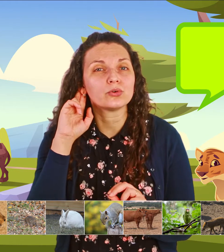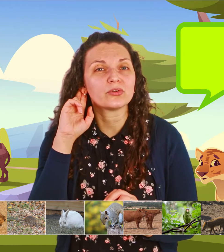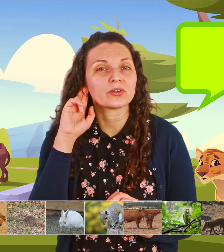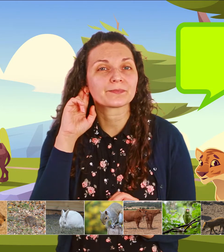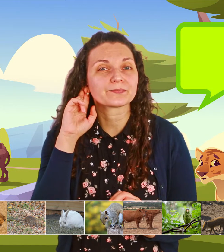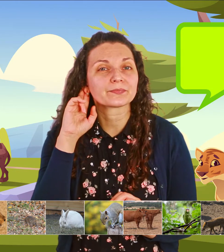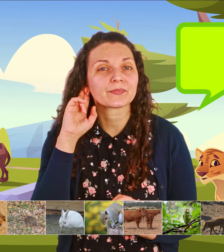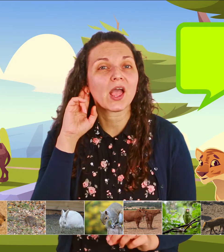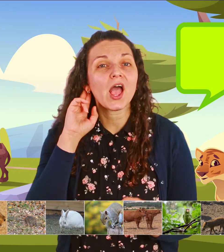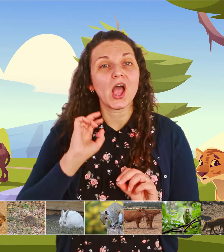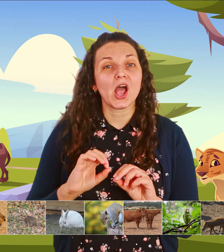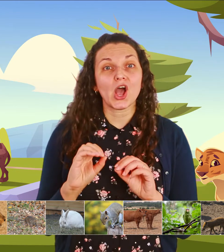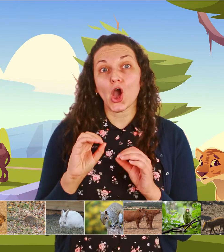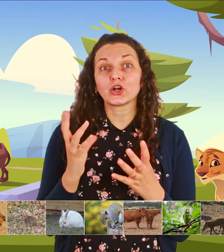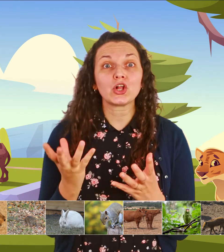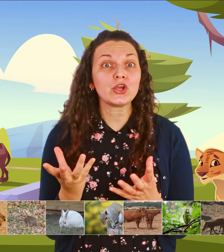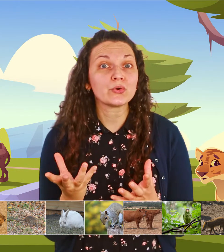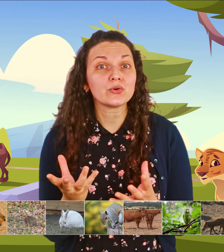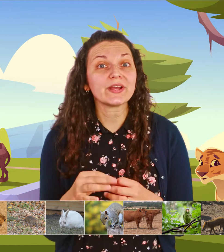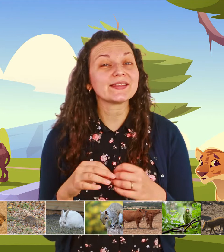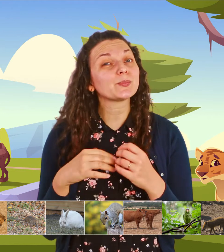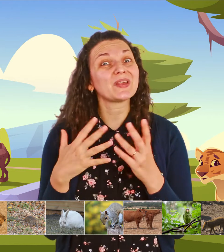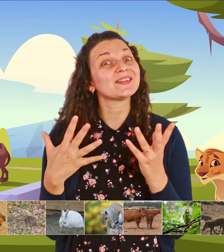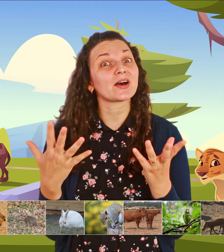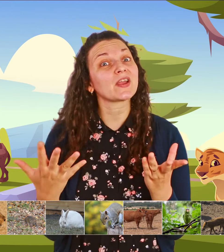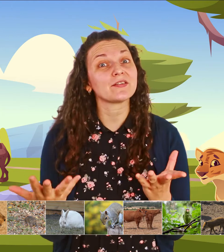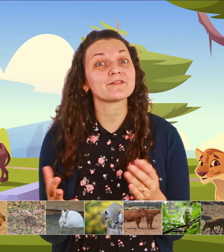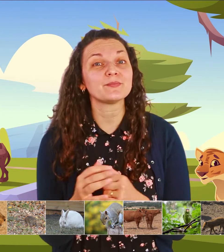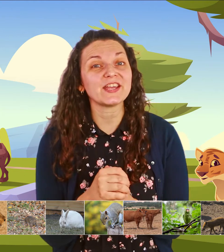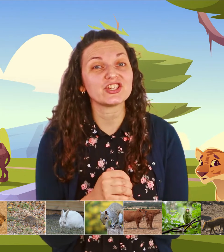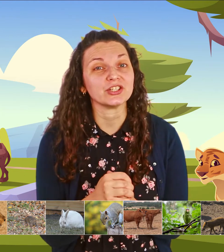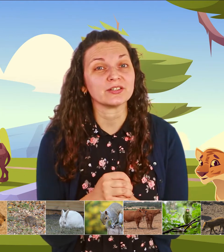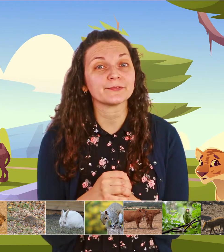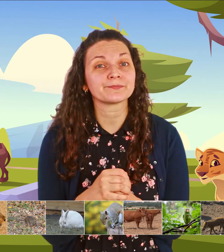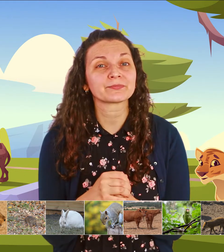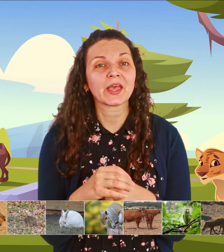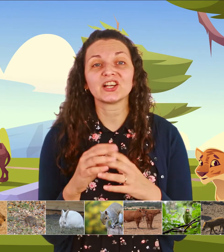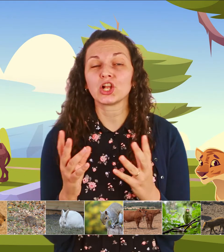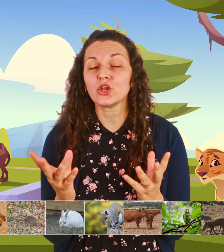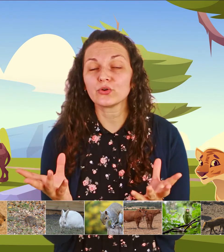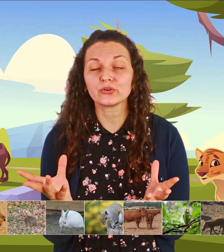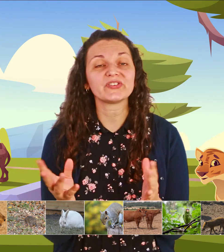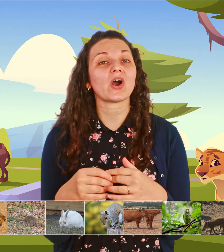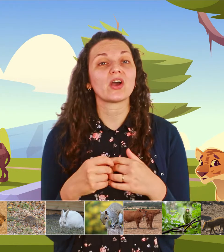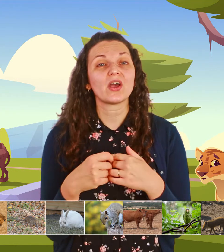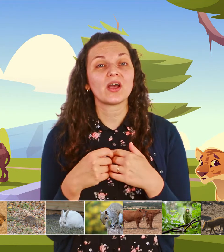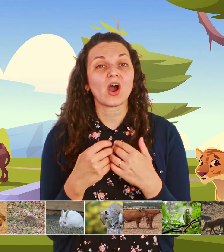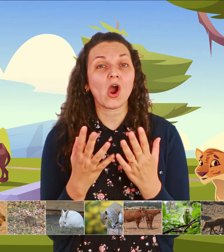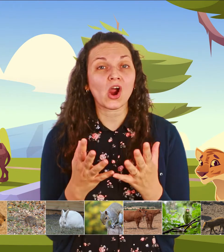a clue is a piece of information clues clues are